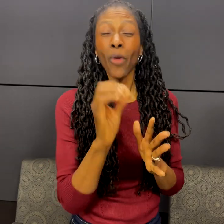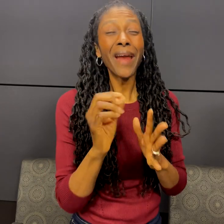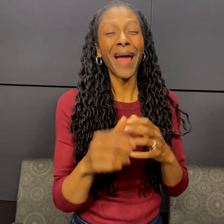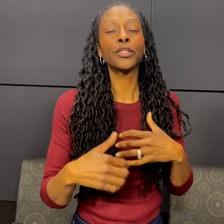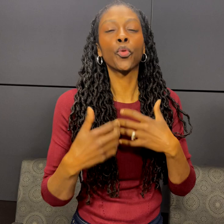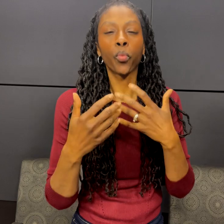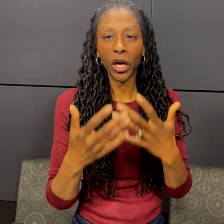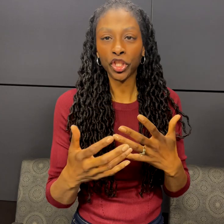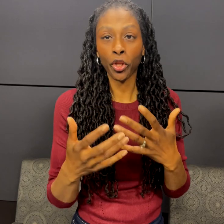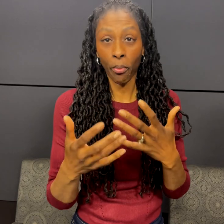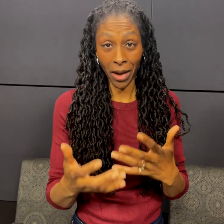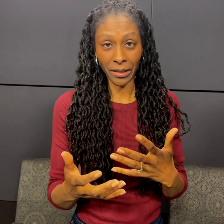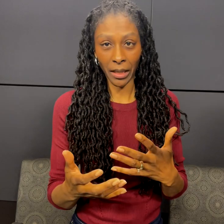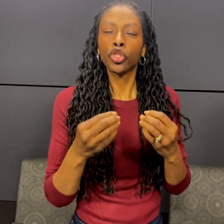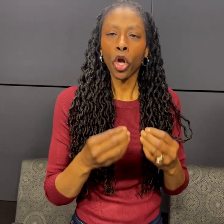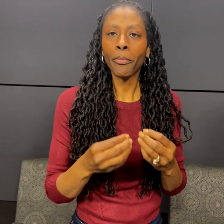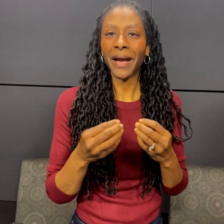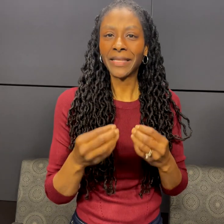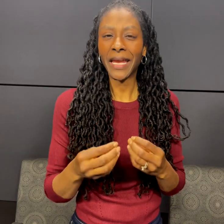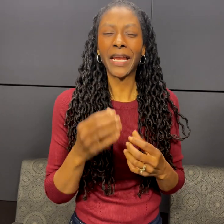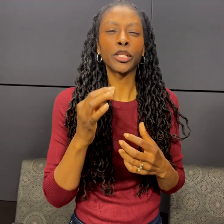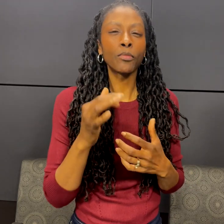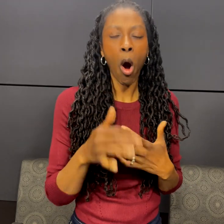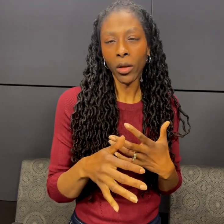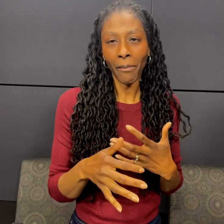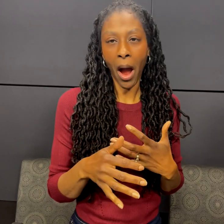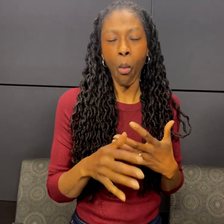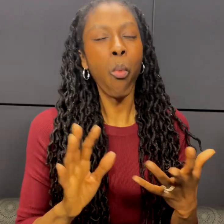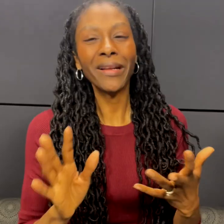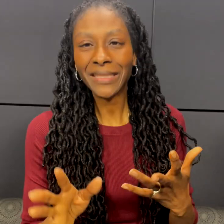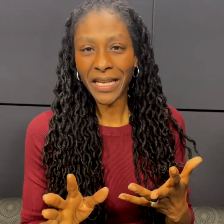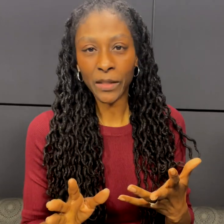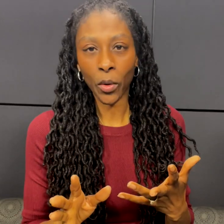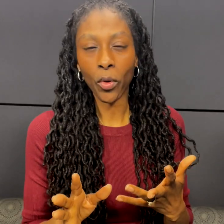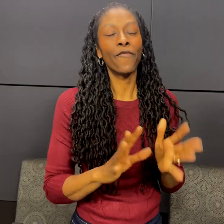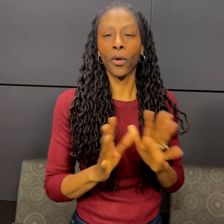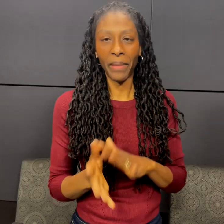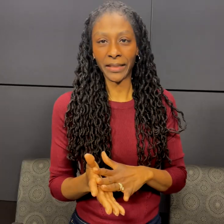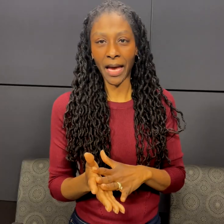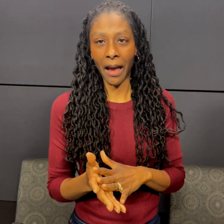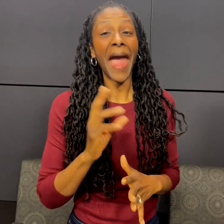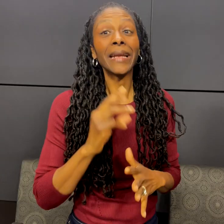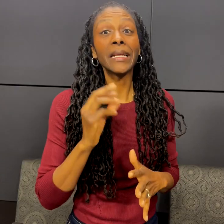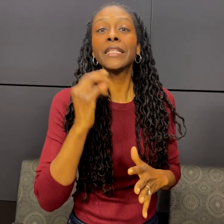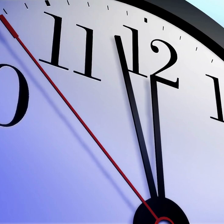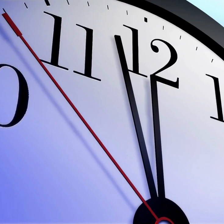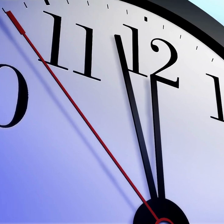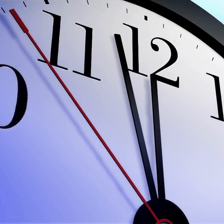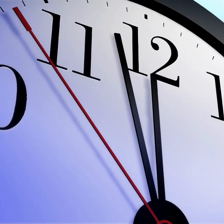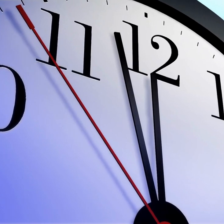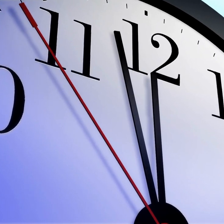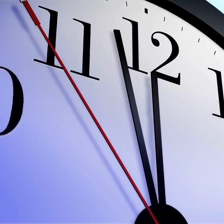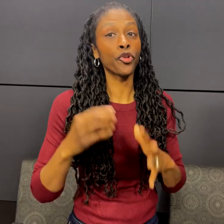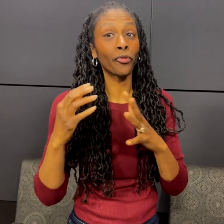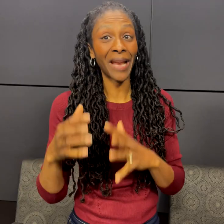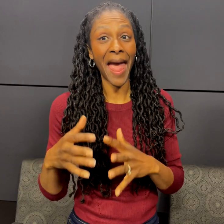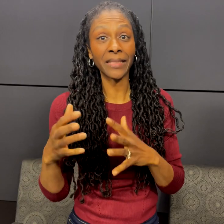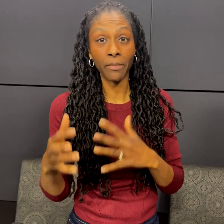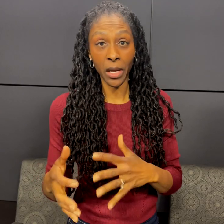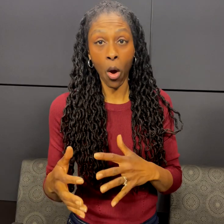Try not to rush the process. Start by taking a small amount, one teaspoon before bedtime, at least three hours after your last meal,